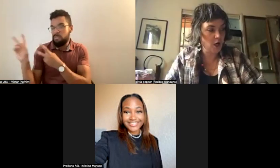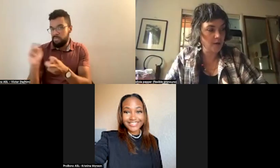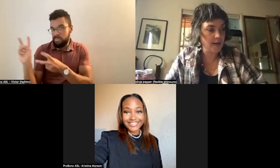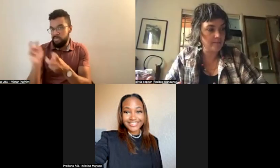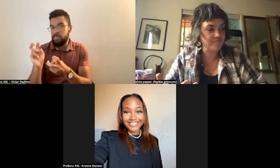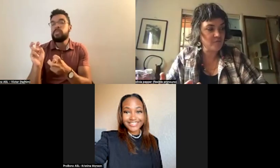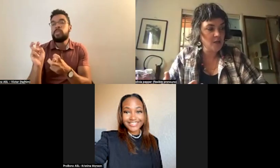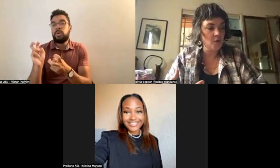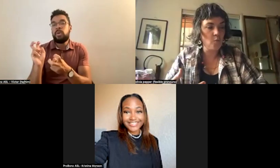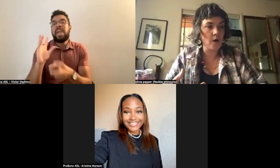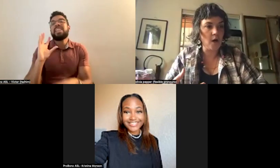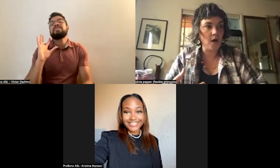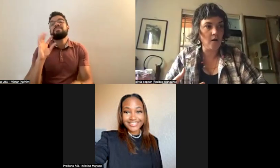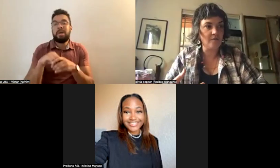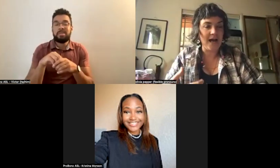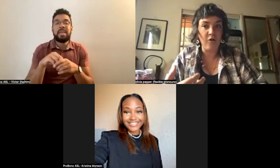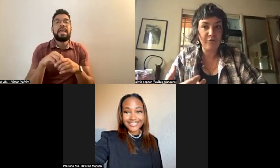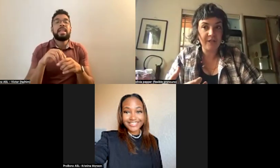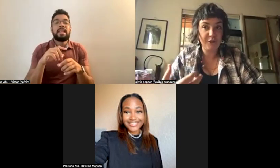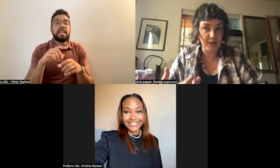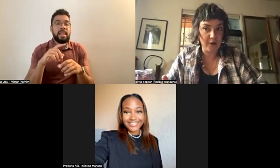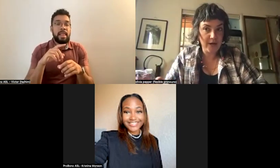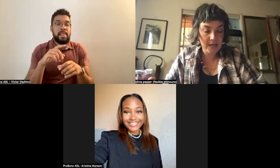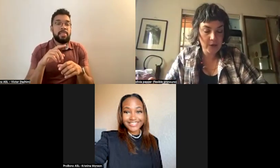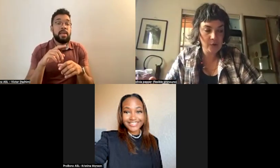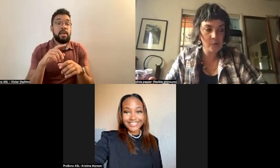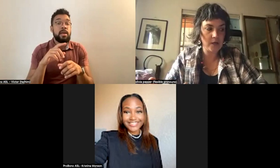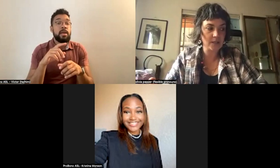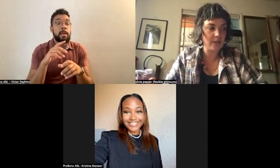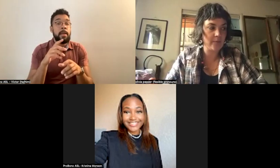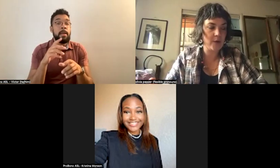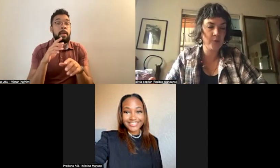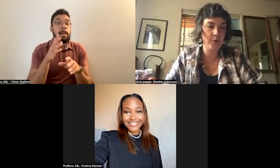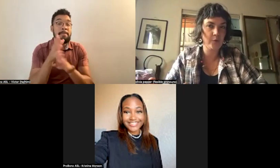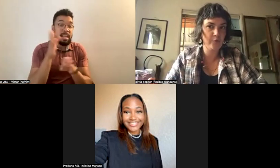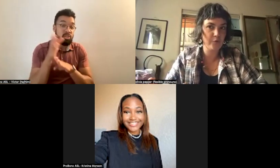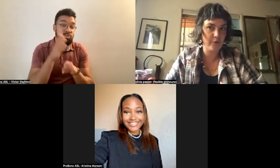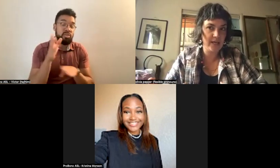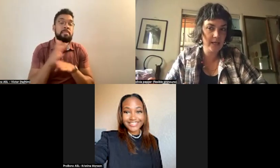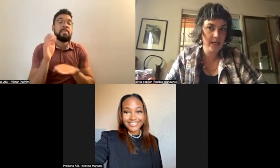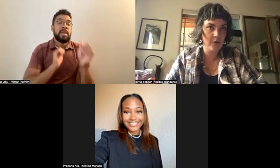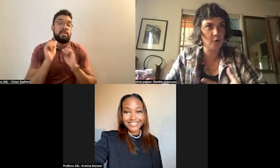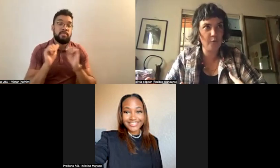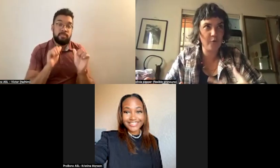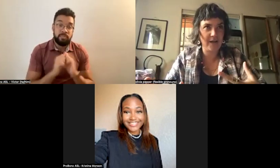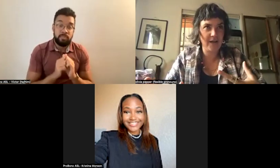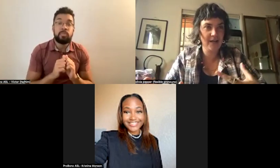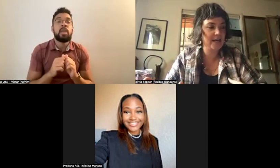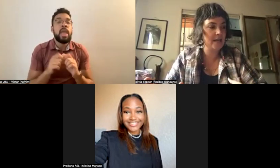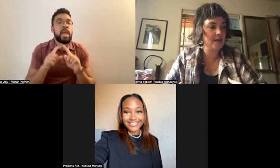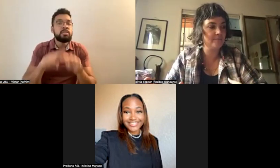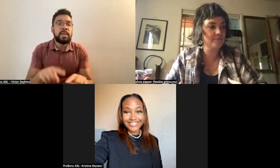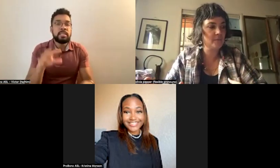on, um, the work of Alfred Jerry, who was a playwright who wrote Ubu Roy or Ubu Ray